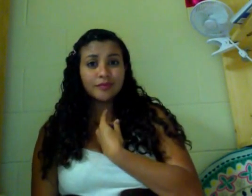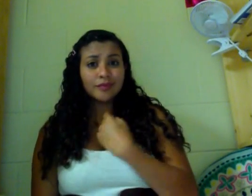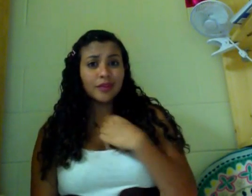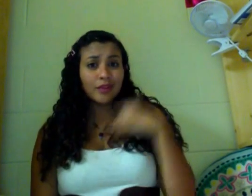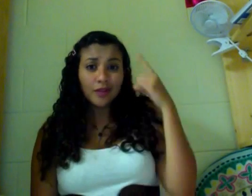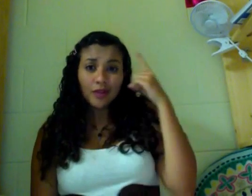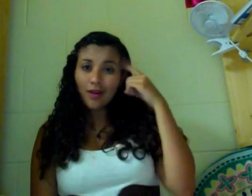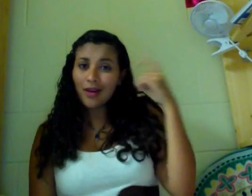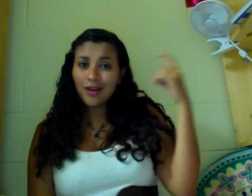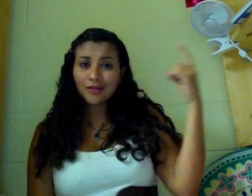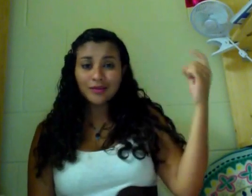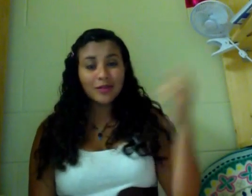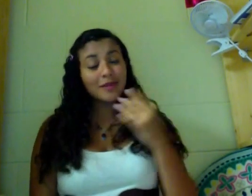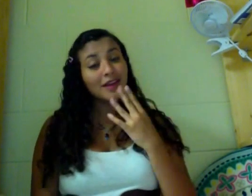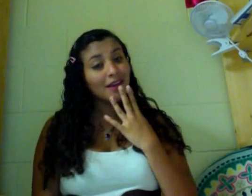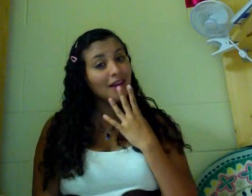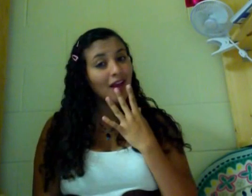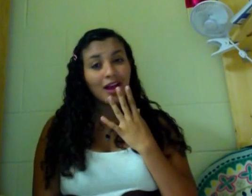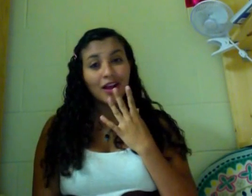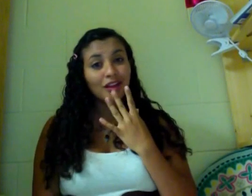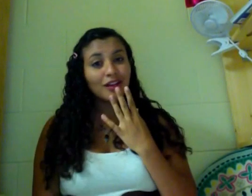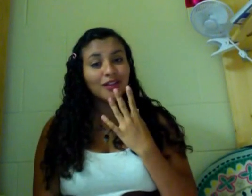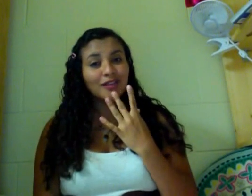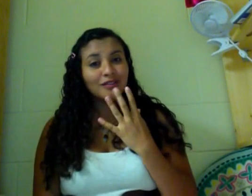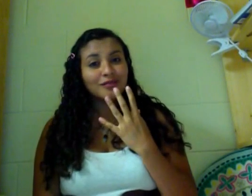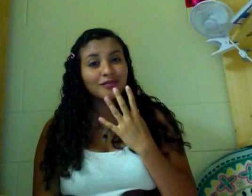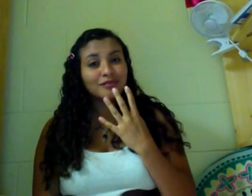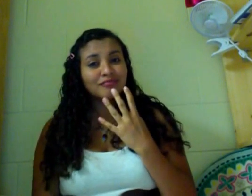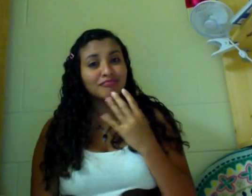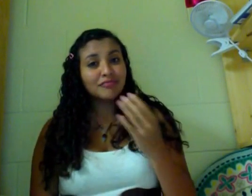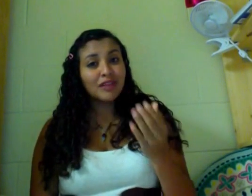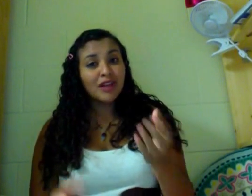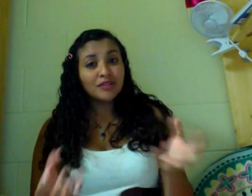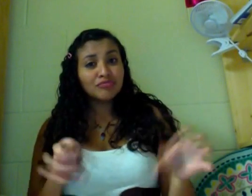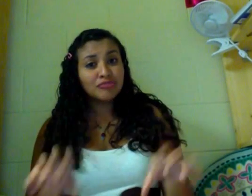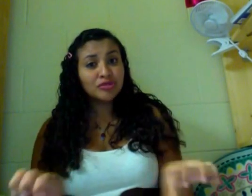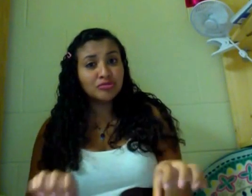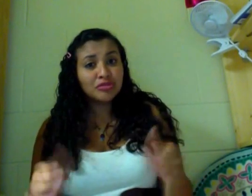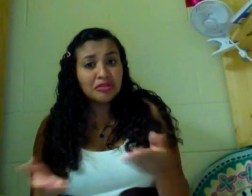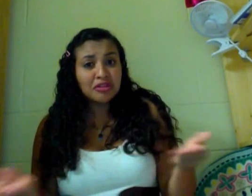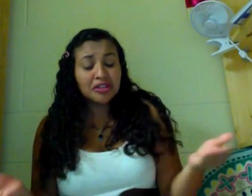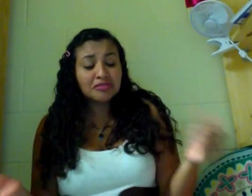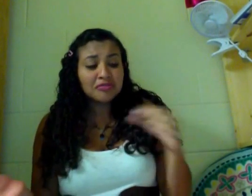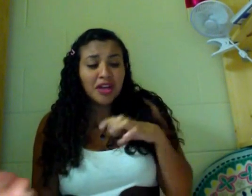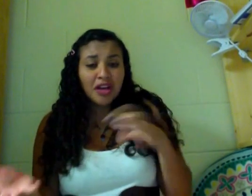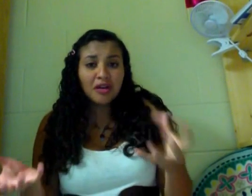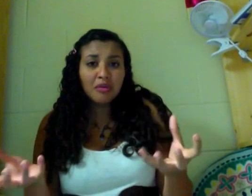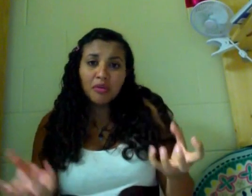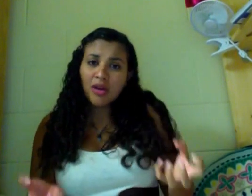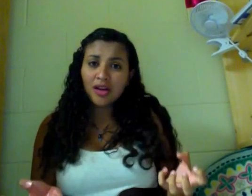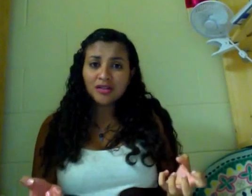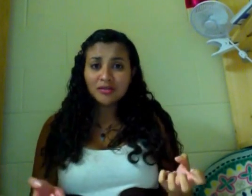You know I dream in color, and do the things I want